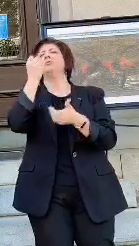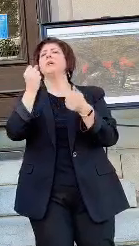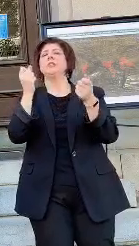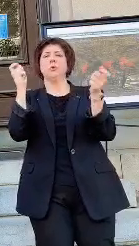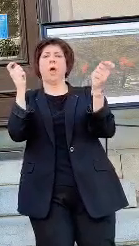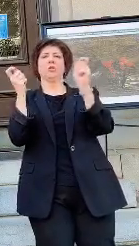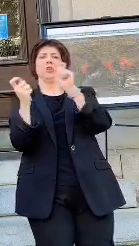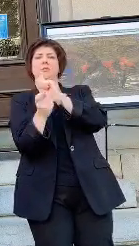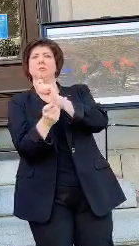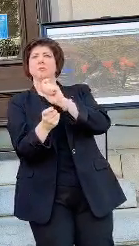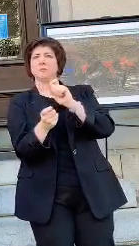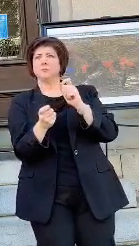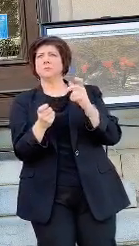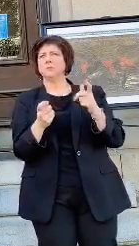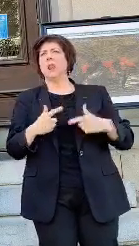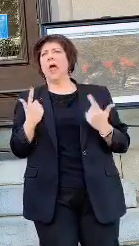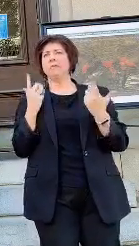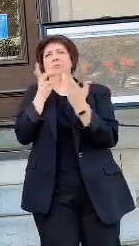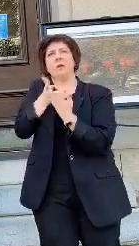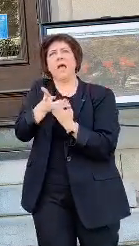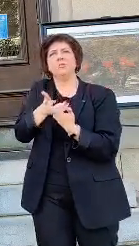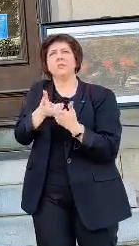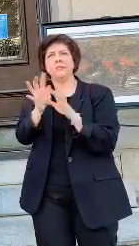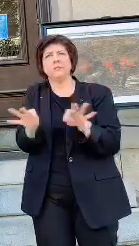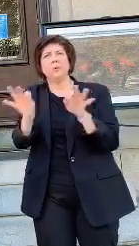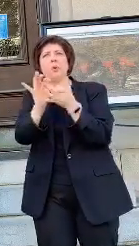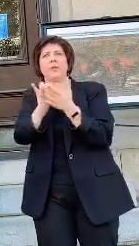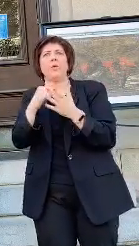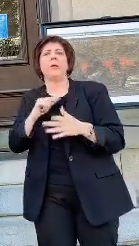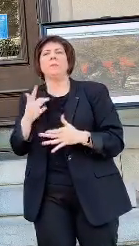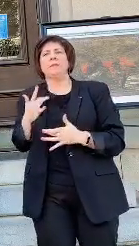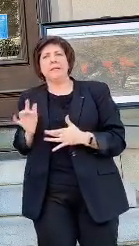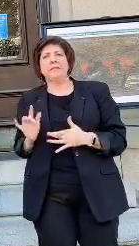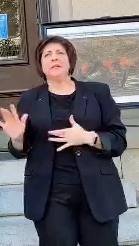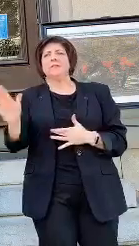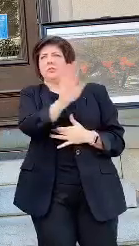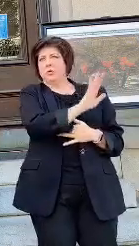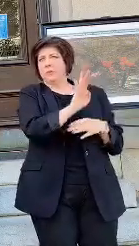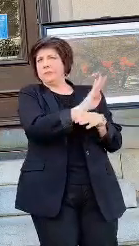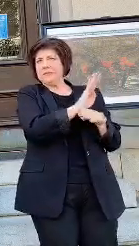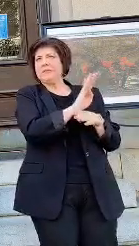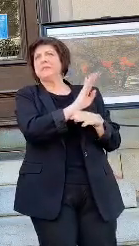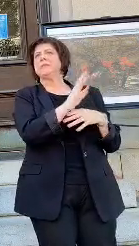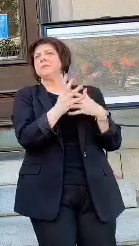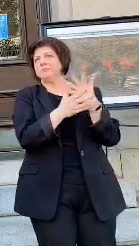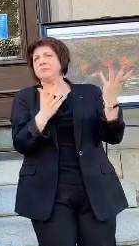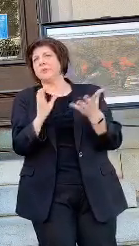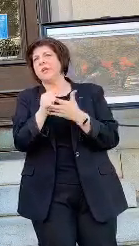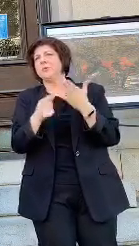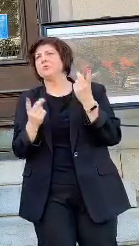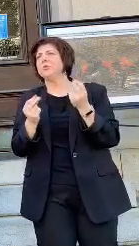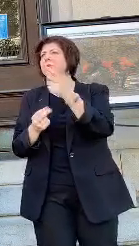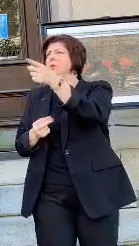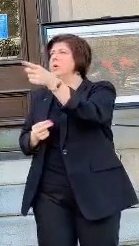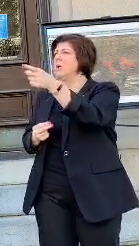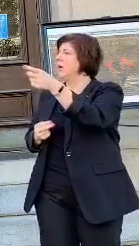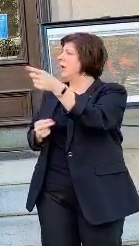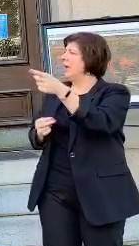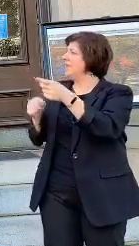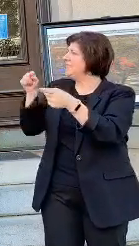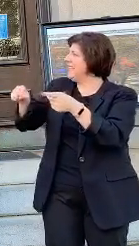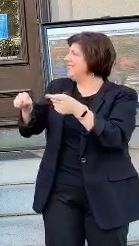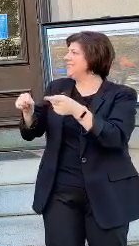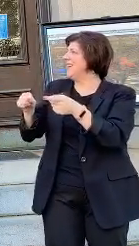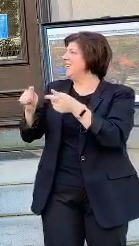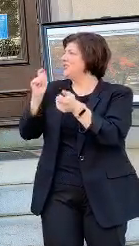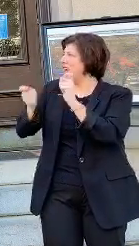think it's important that we be sensitive to everyone's business needs. that's your return. Are you taking this week by week